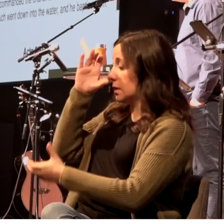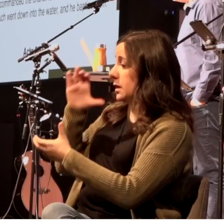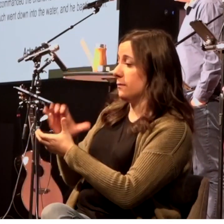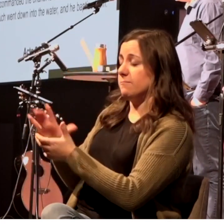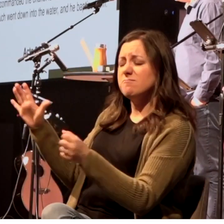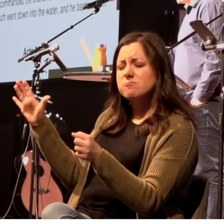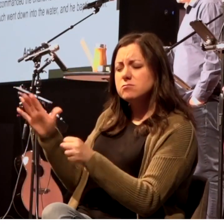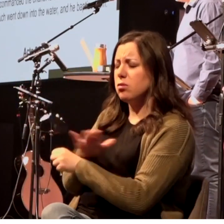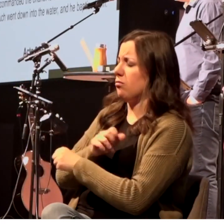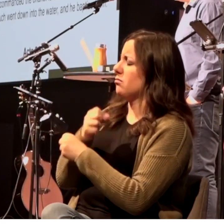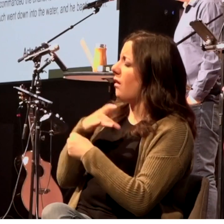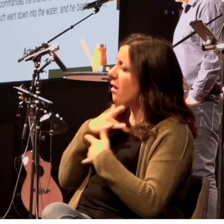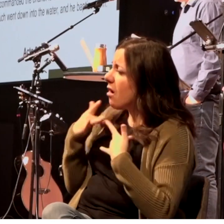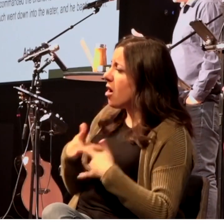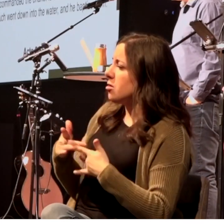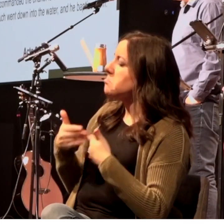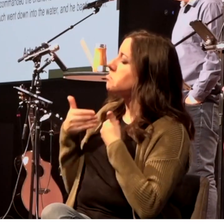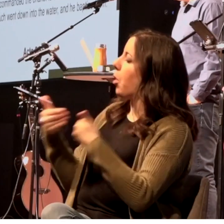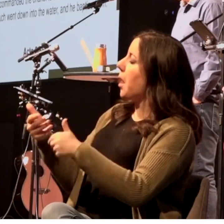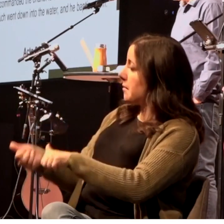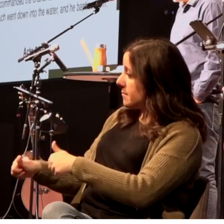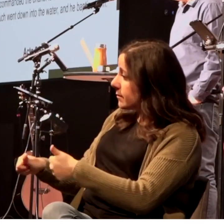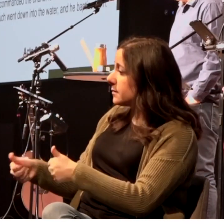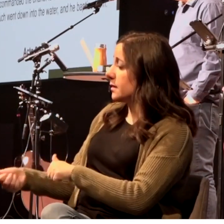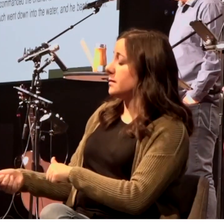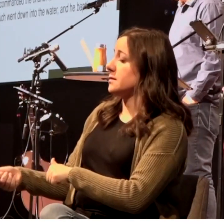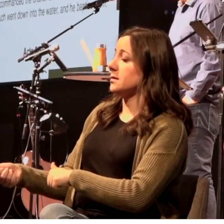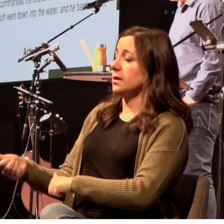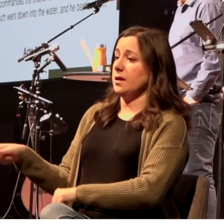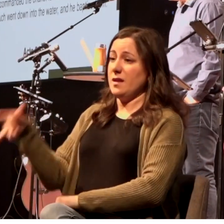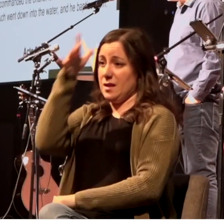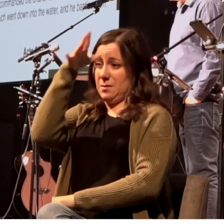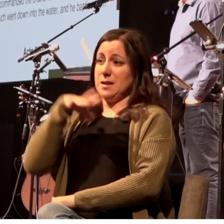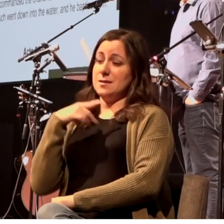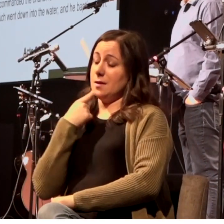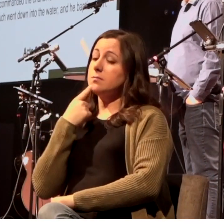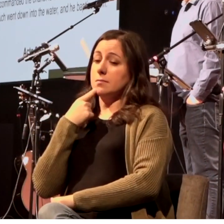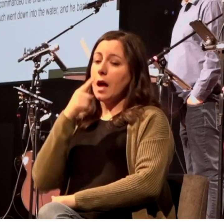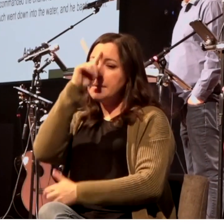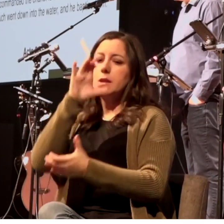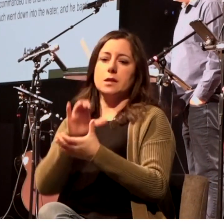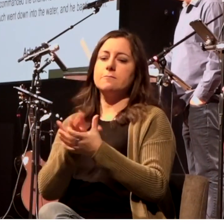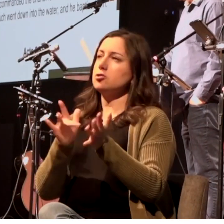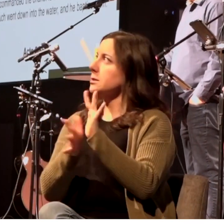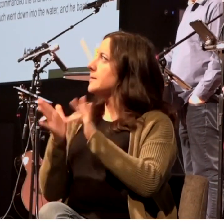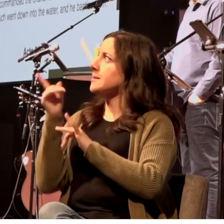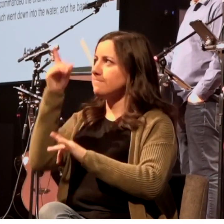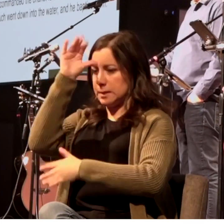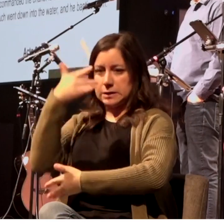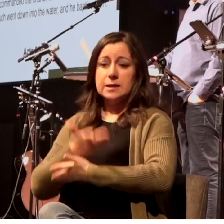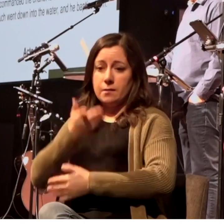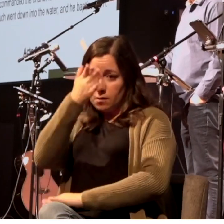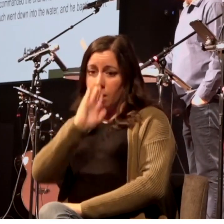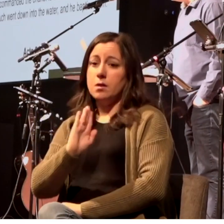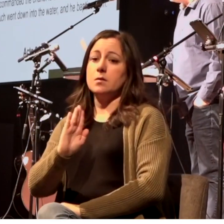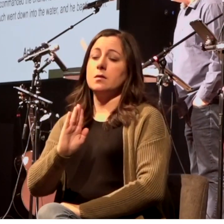you may and he answered and he said I believe that Jesus Christ is the son of God and so he commanded the chariot to stand still